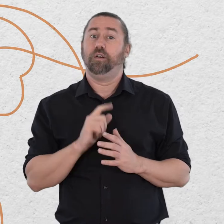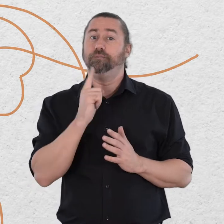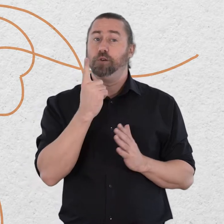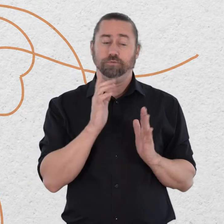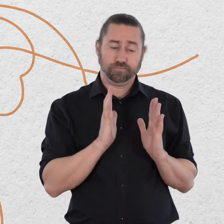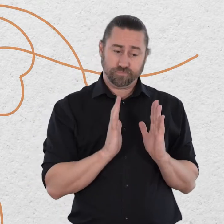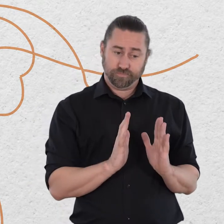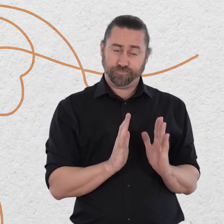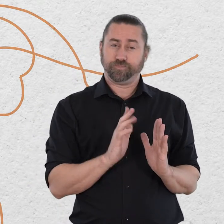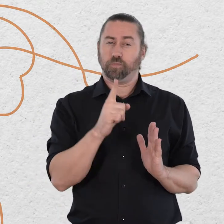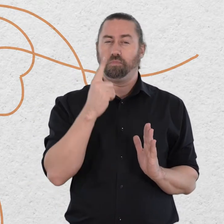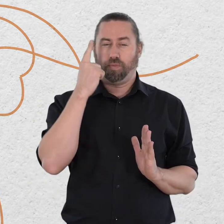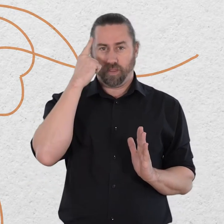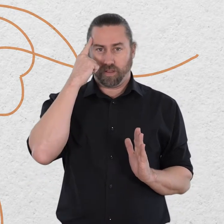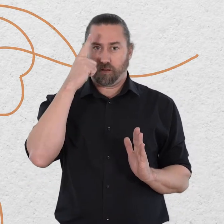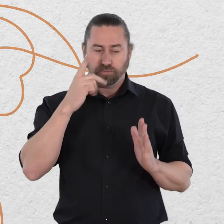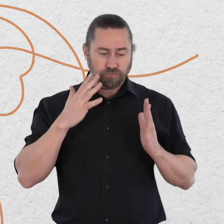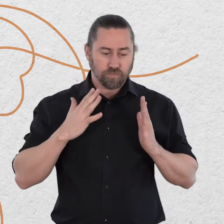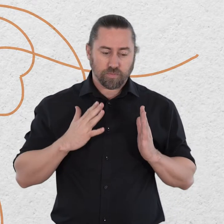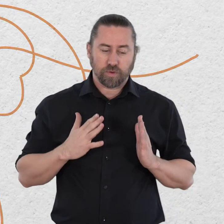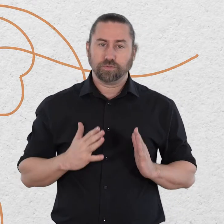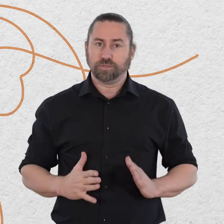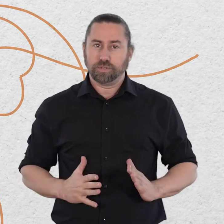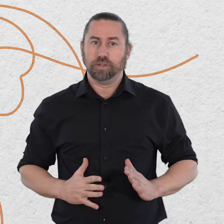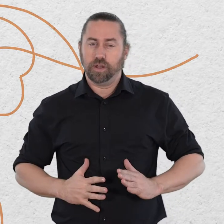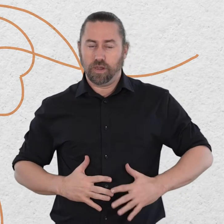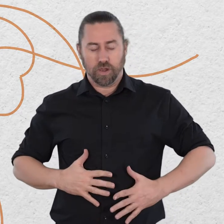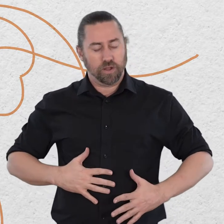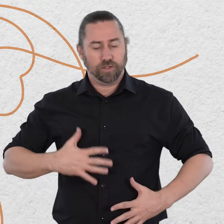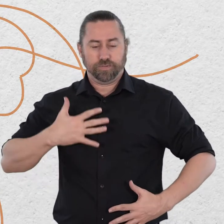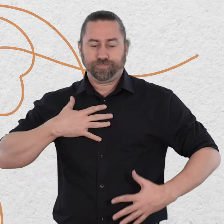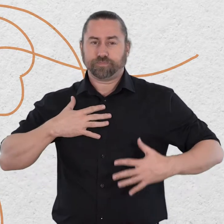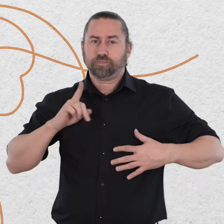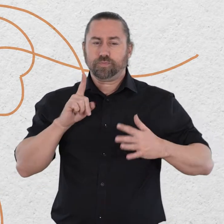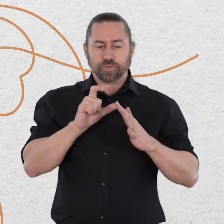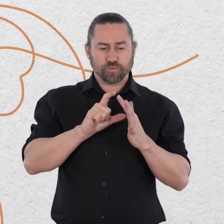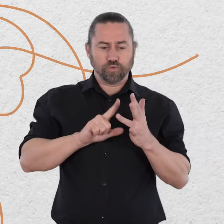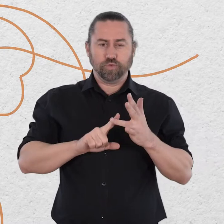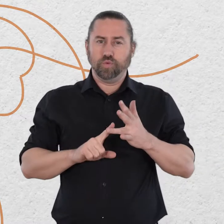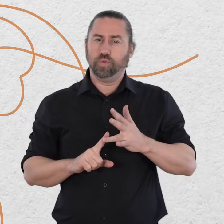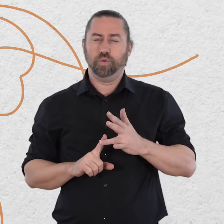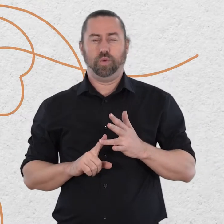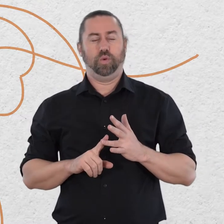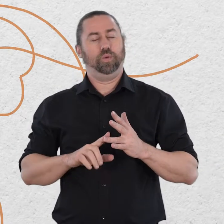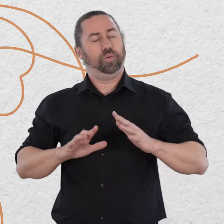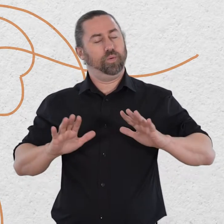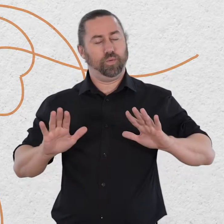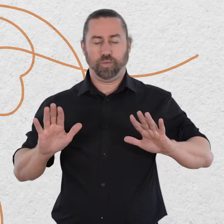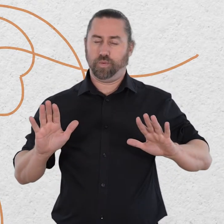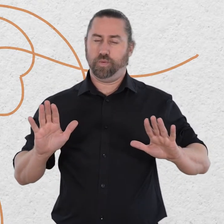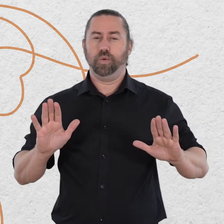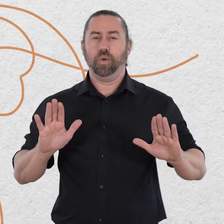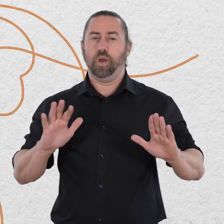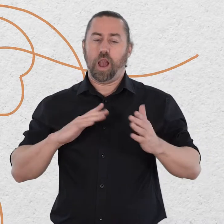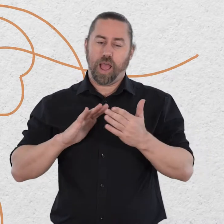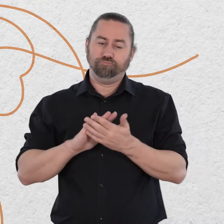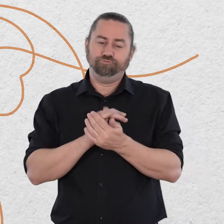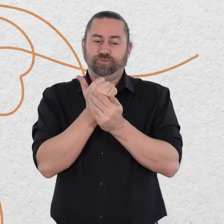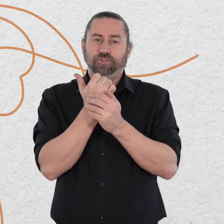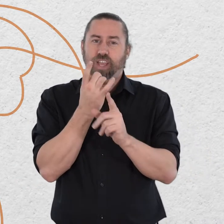parts of the body or functions of the body that you find really easy to appreciate or that you like